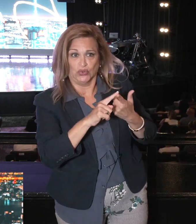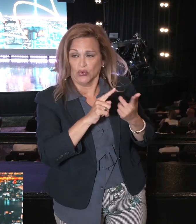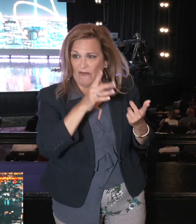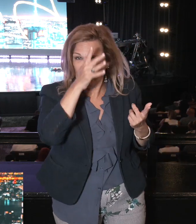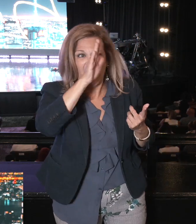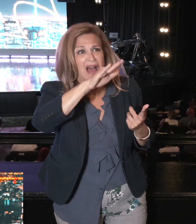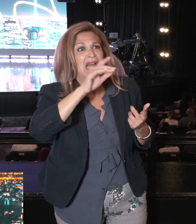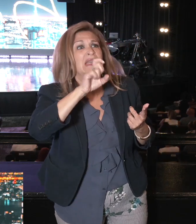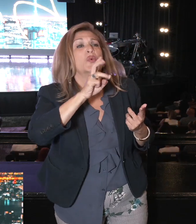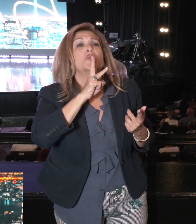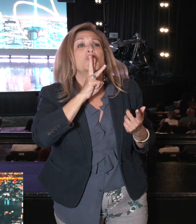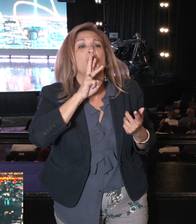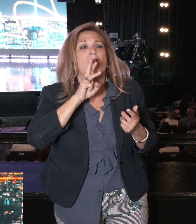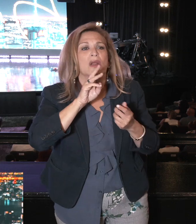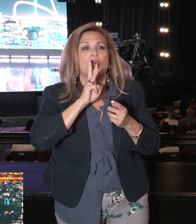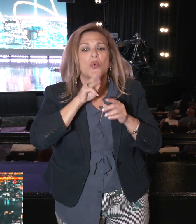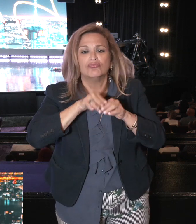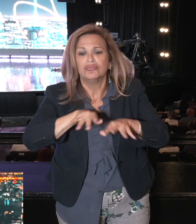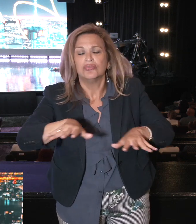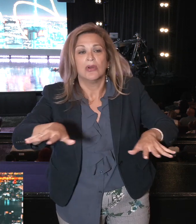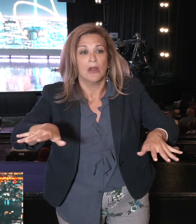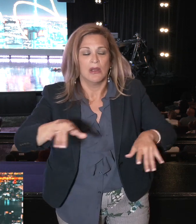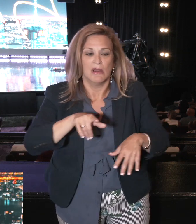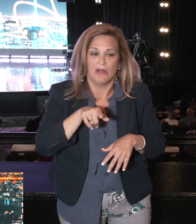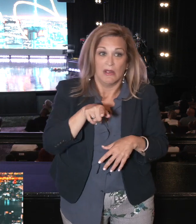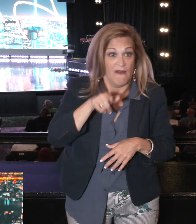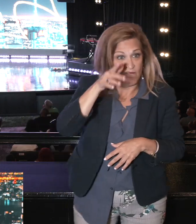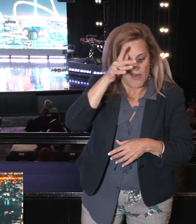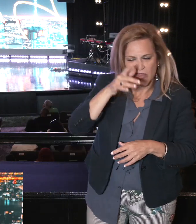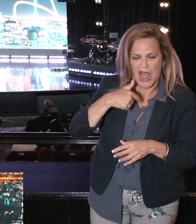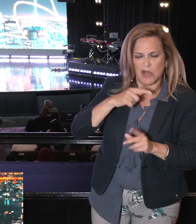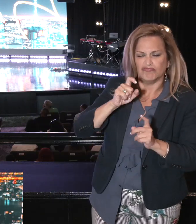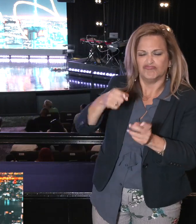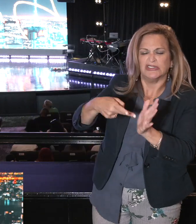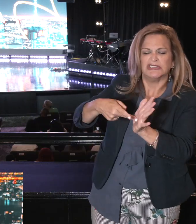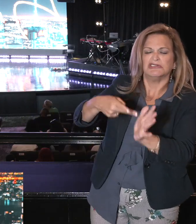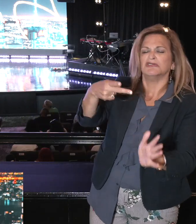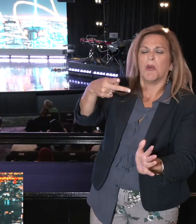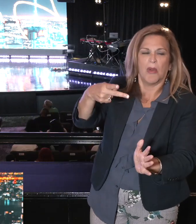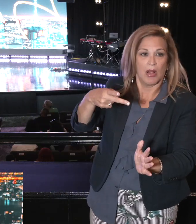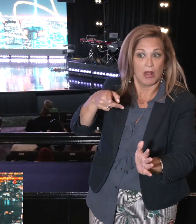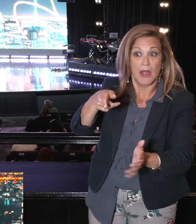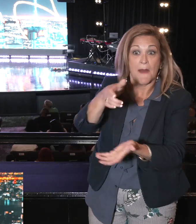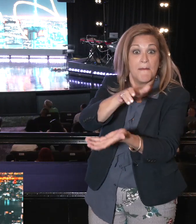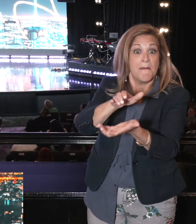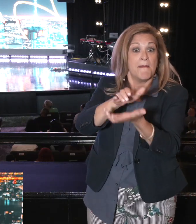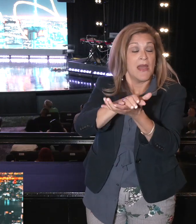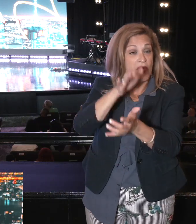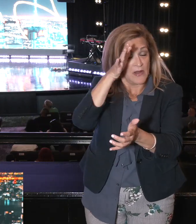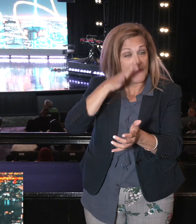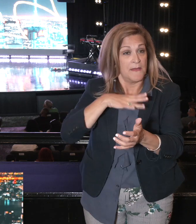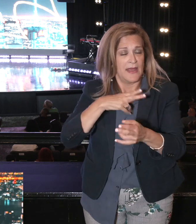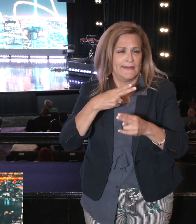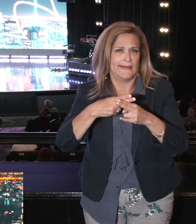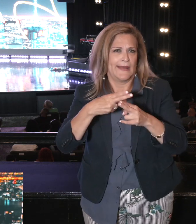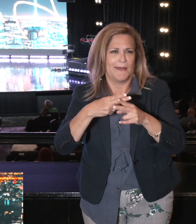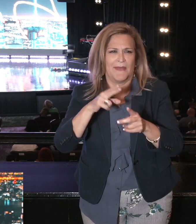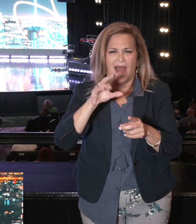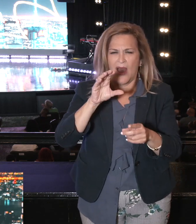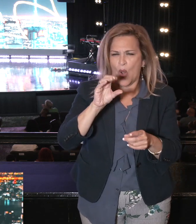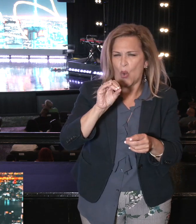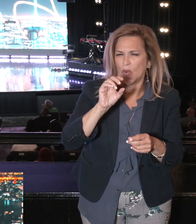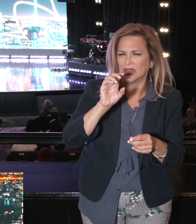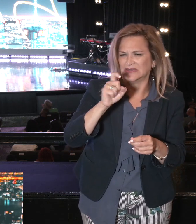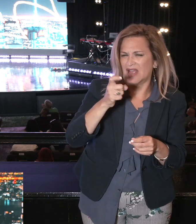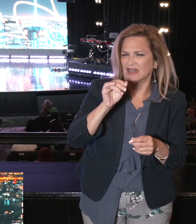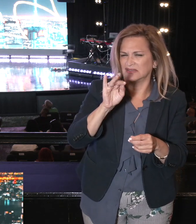give you double what you asked for. And she married a man named Othindel, and he was called the Lion of God.